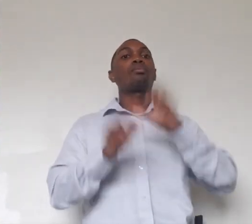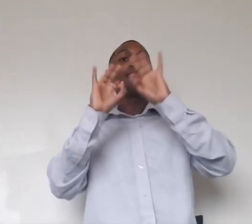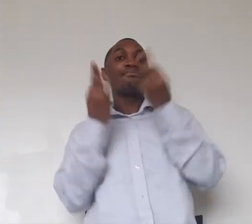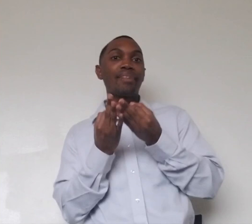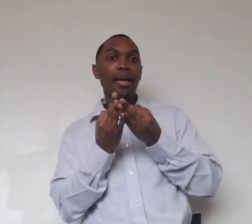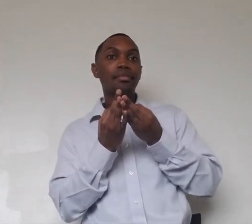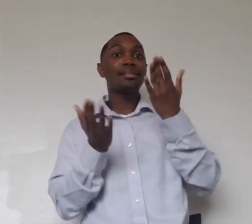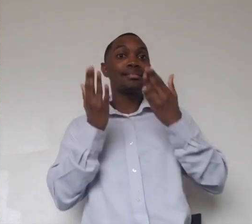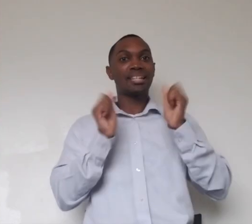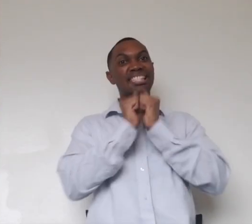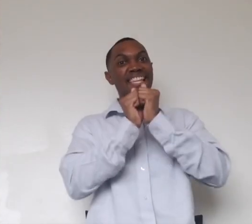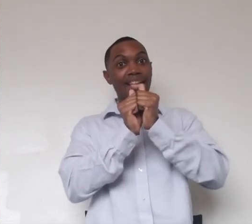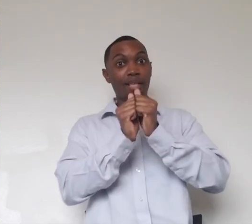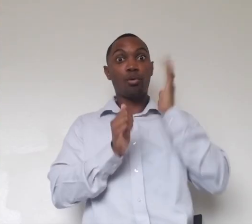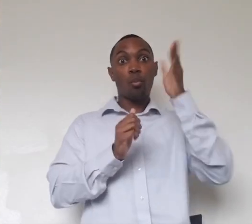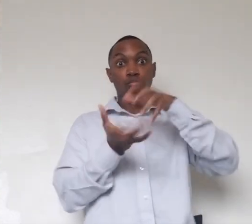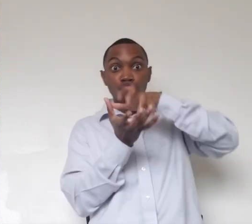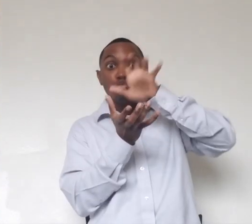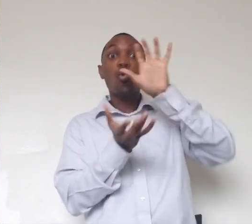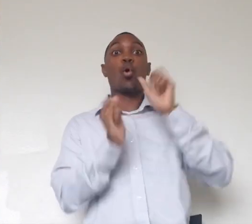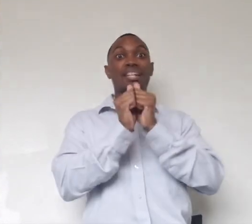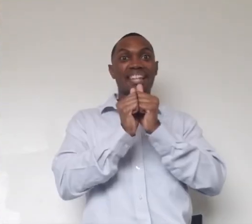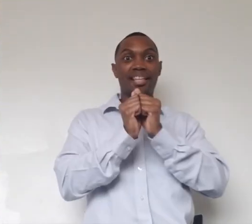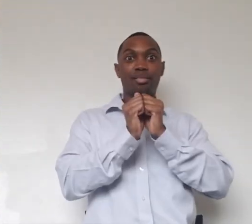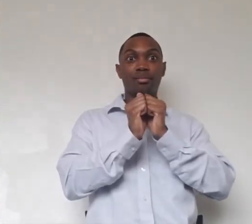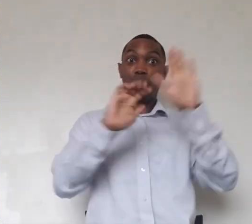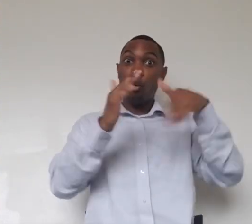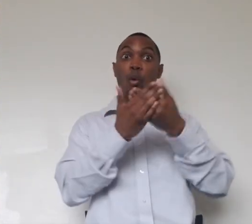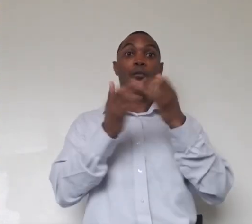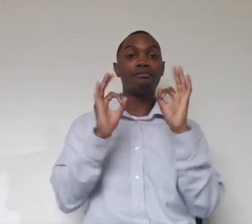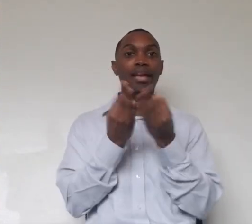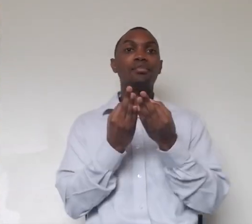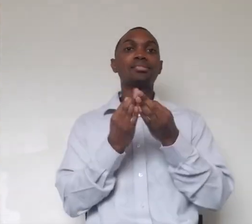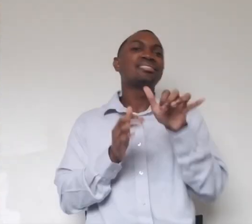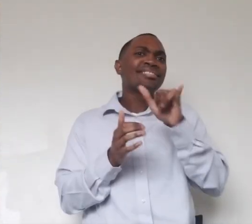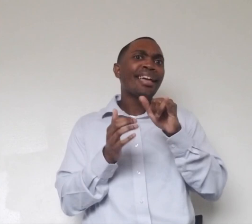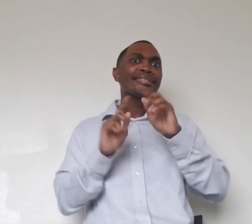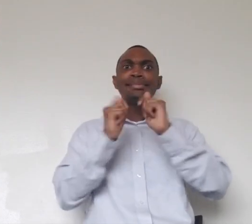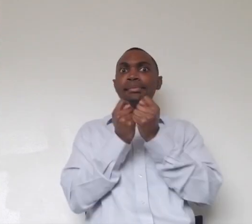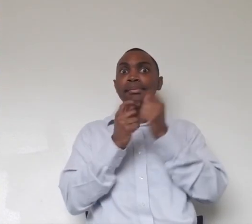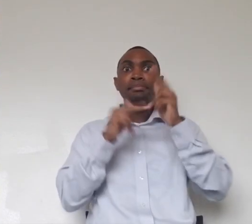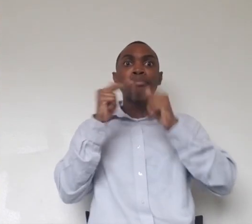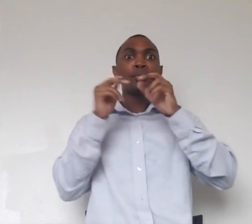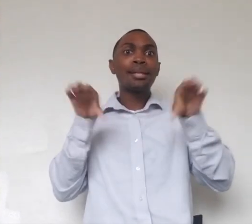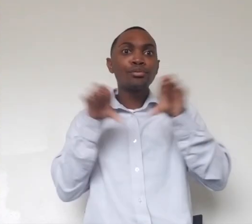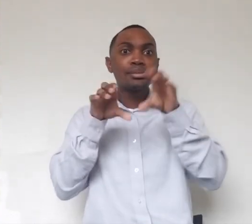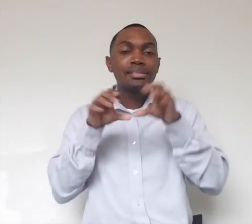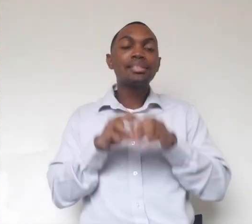do this big chorus of roars together. And sometimes it can just be like a team building exercise, like get together with your team and you do a chant or a